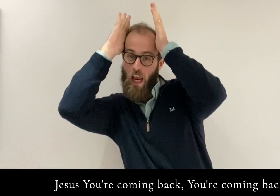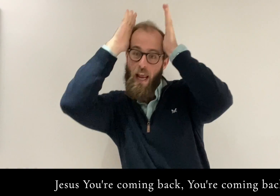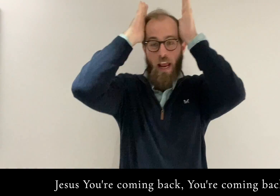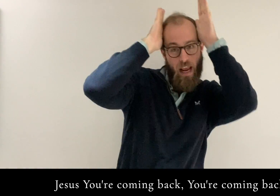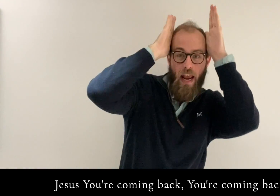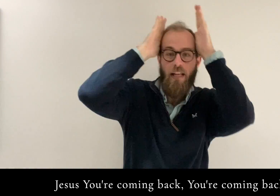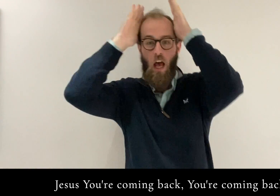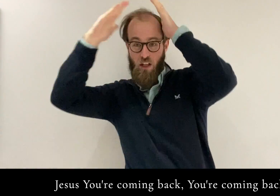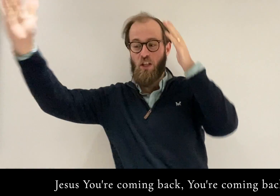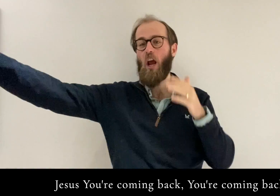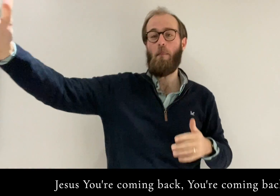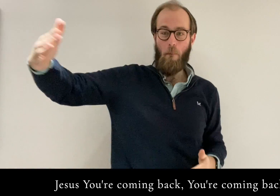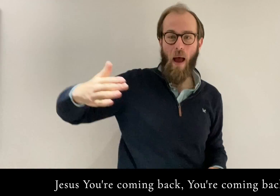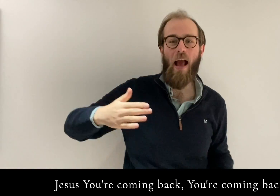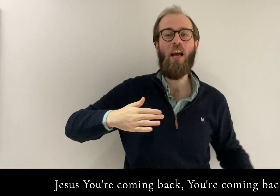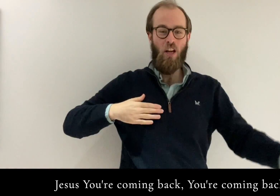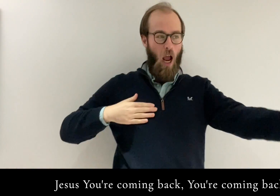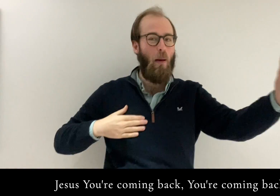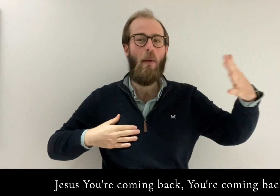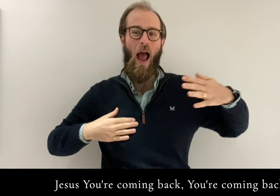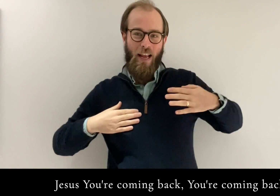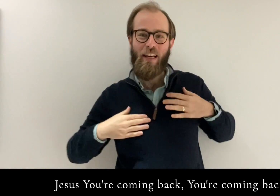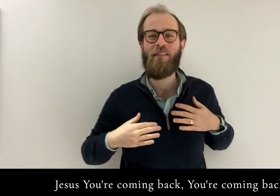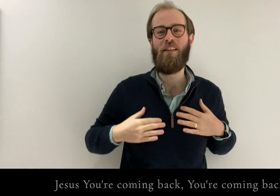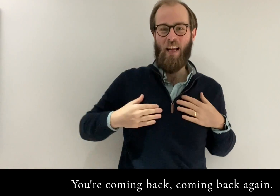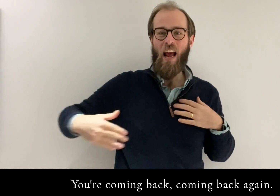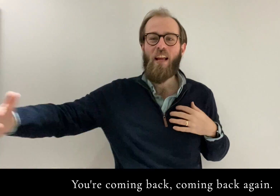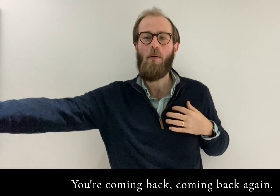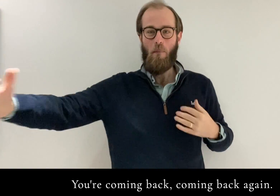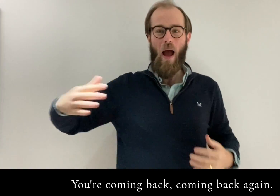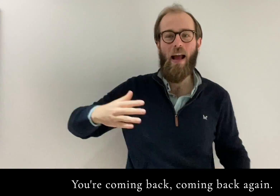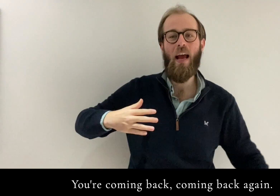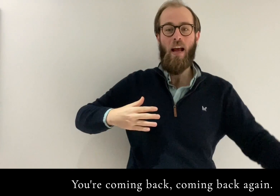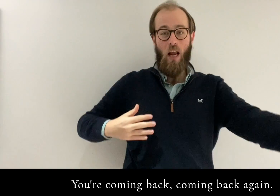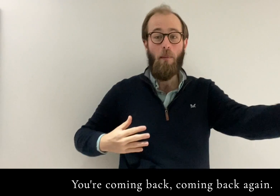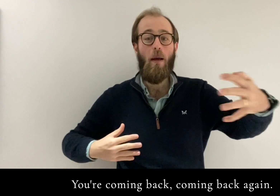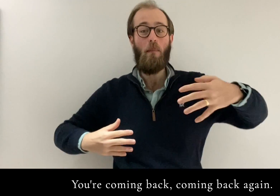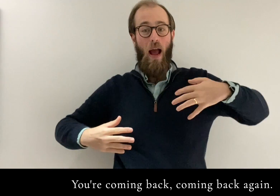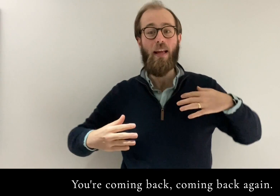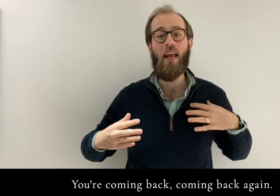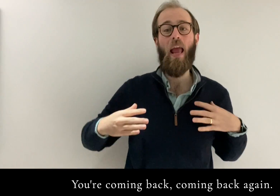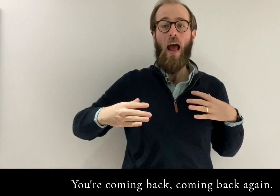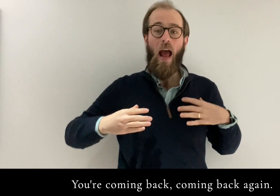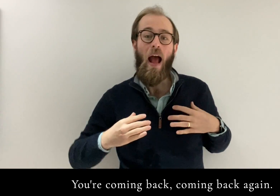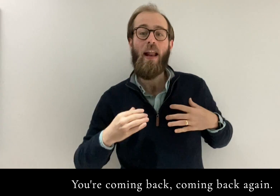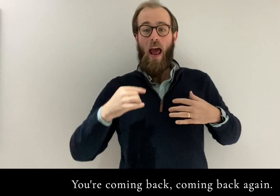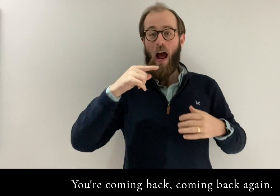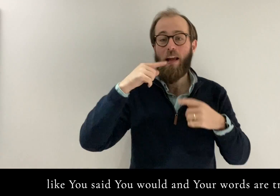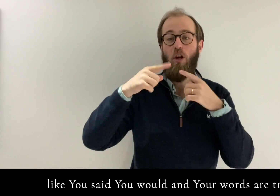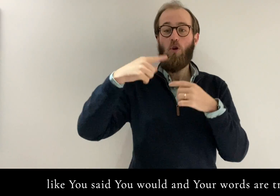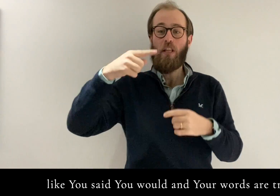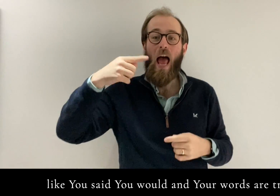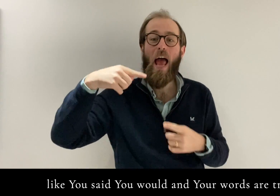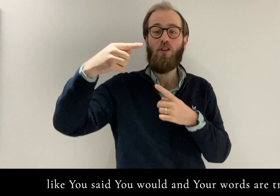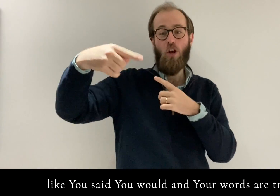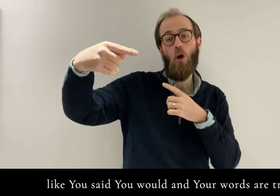Jesus, you're coming back, coming back You're coming back, coming back again Like His stairs, Your